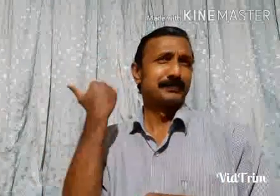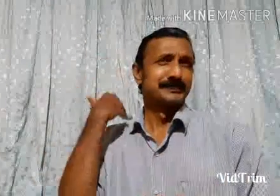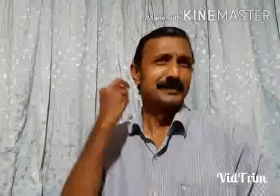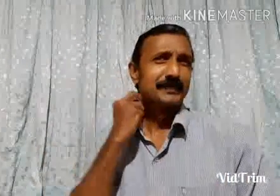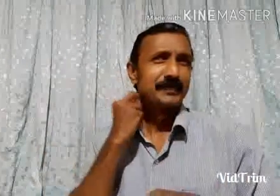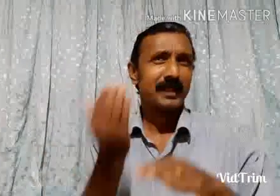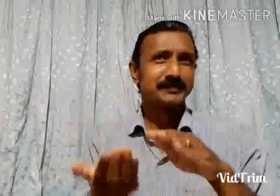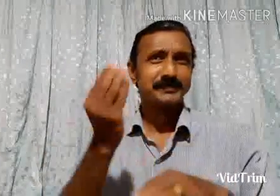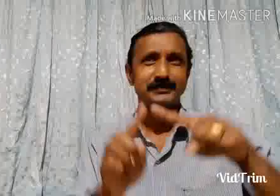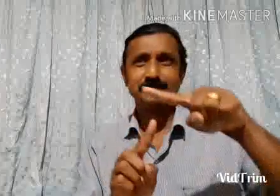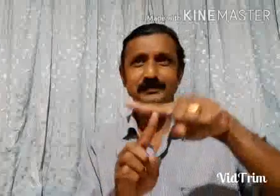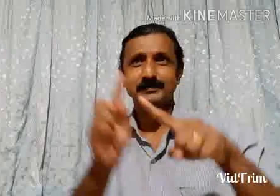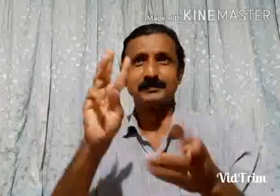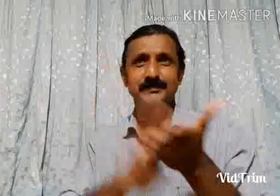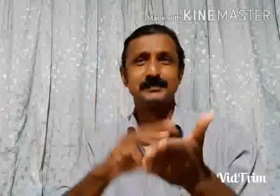I am a bitch. I'm not a